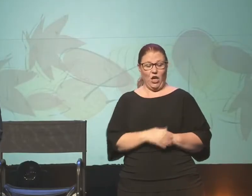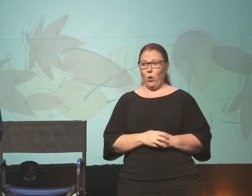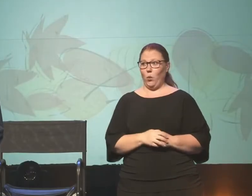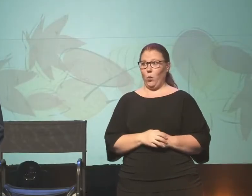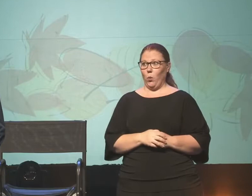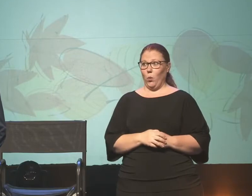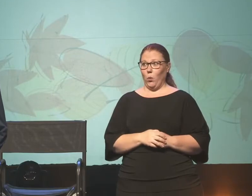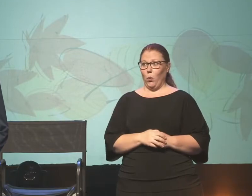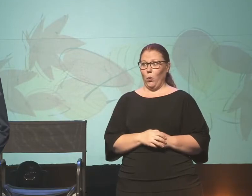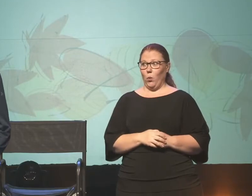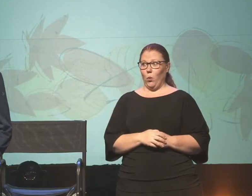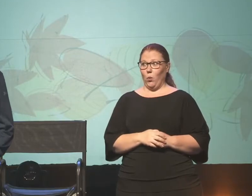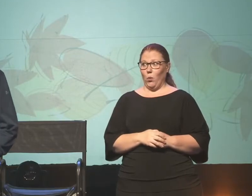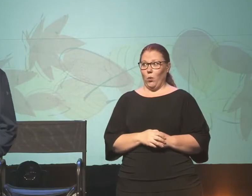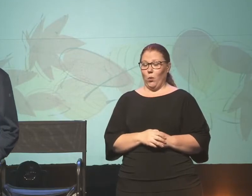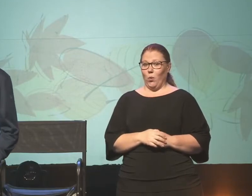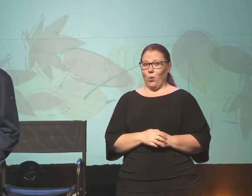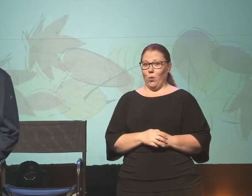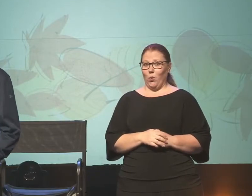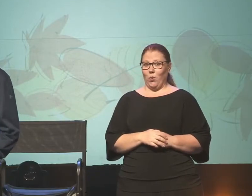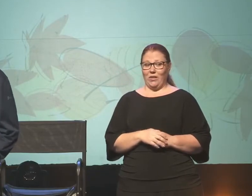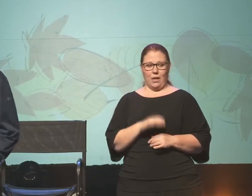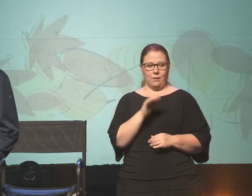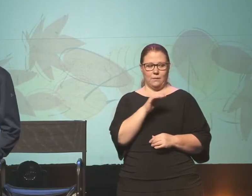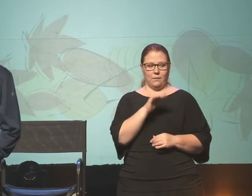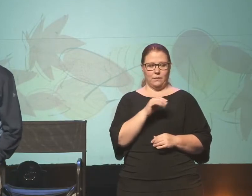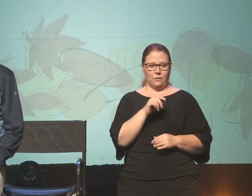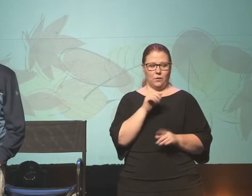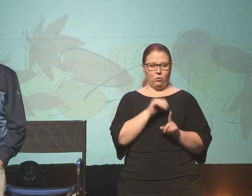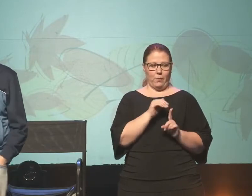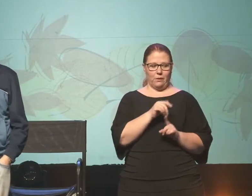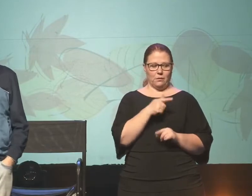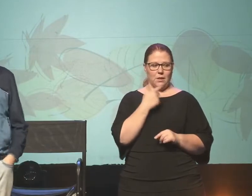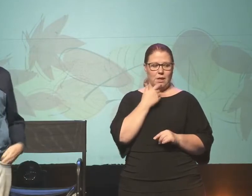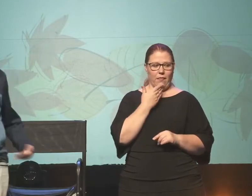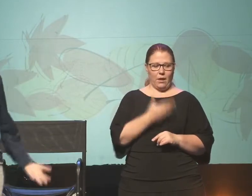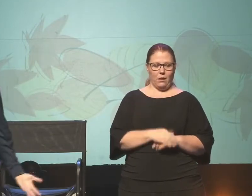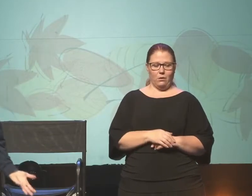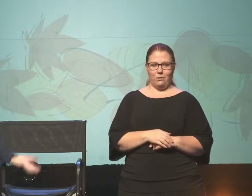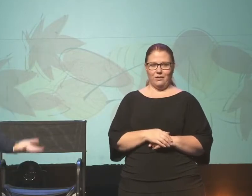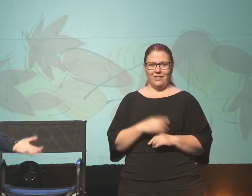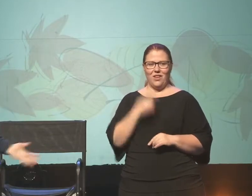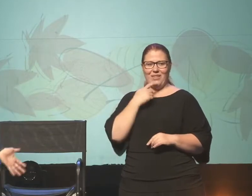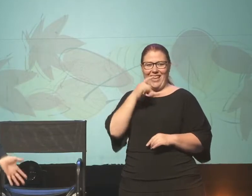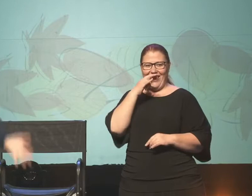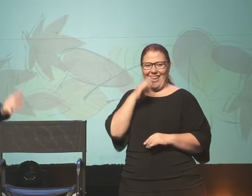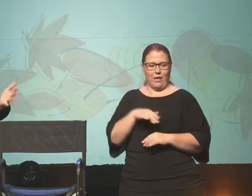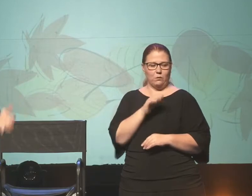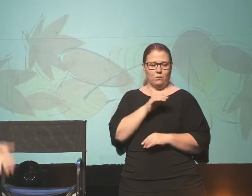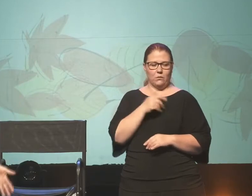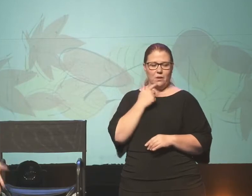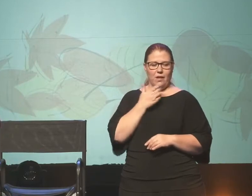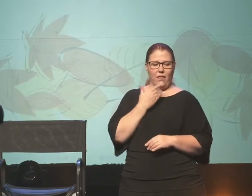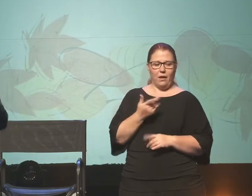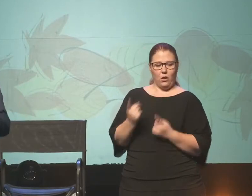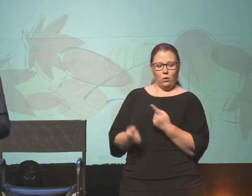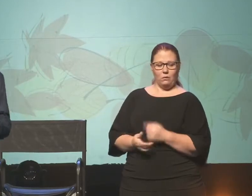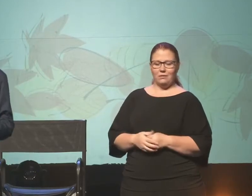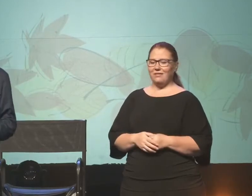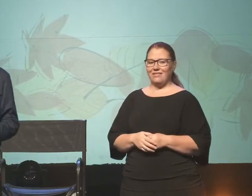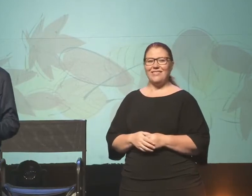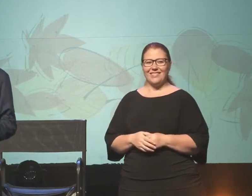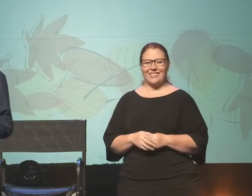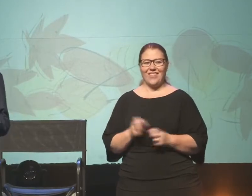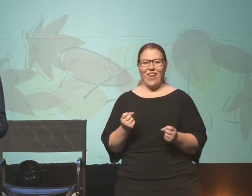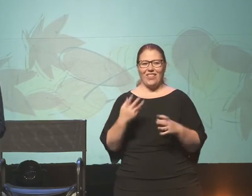like a little love tap. Say thank you. Right? And I tell our kids as they grow up, you got to say thank you. You got to say thank you. Right?